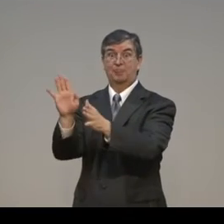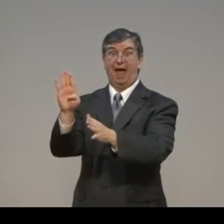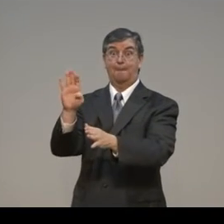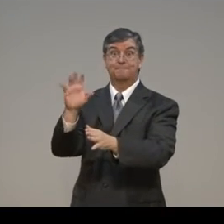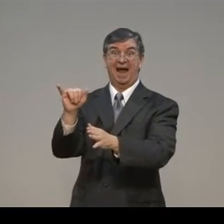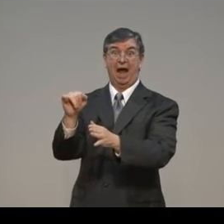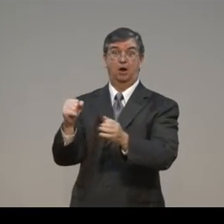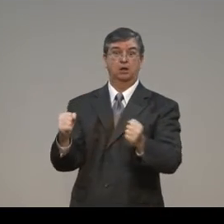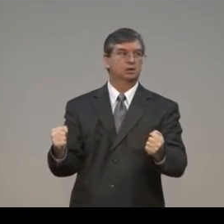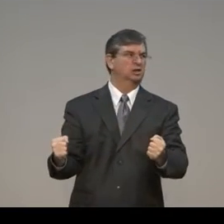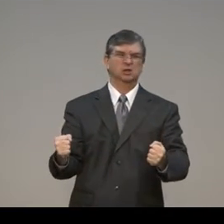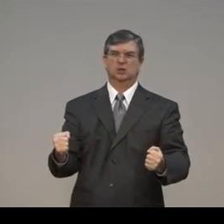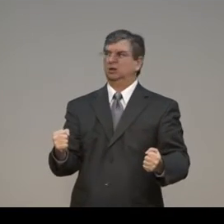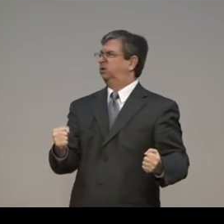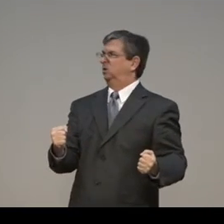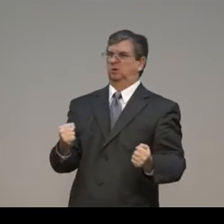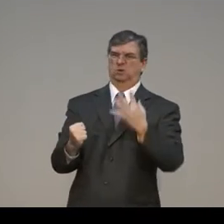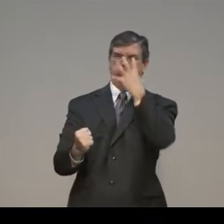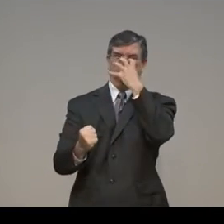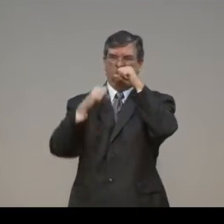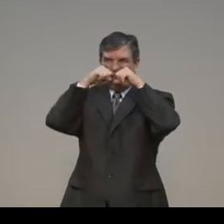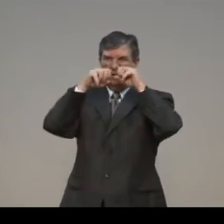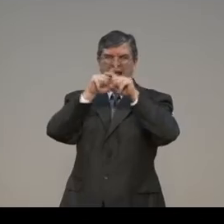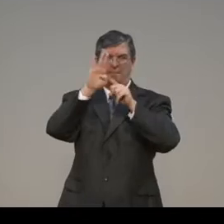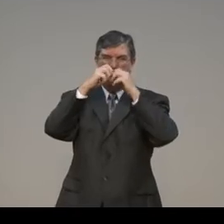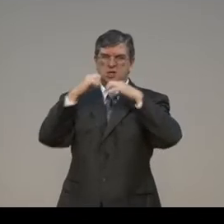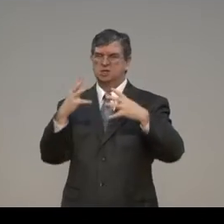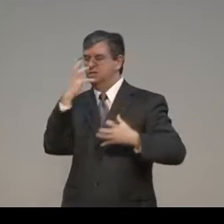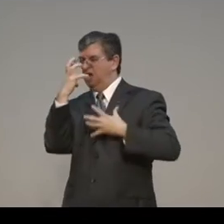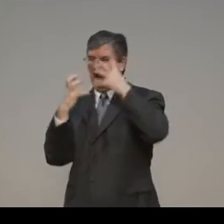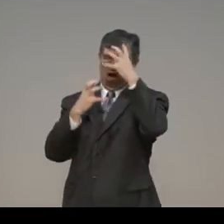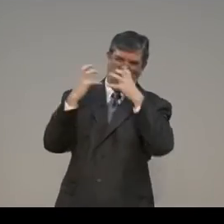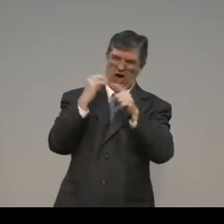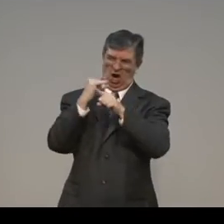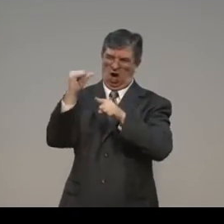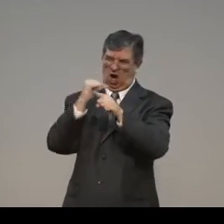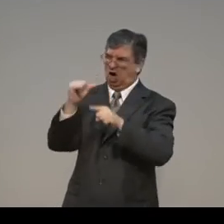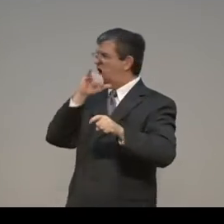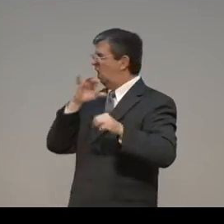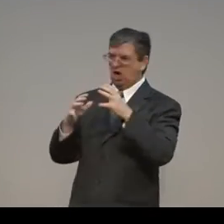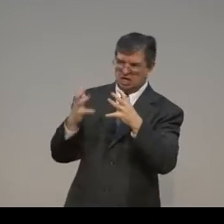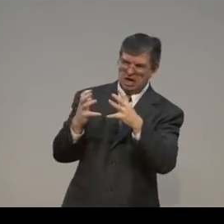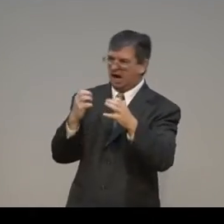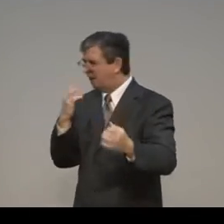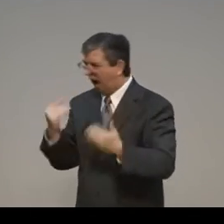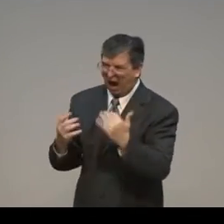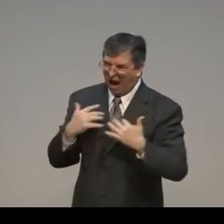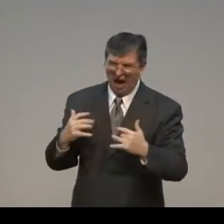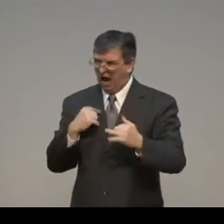Without Jesus. Without Jesus. In your life. You can be so angry. You can go